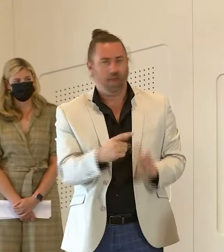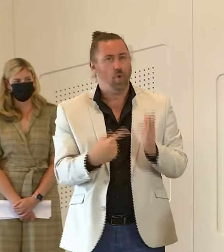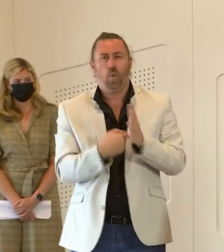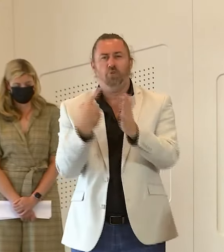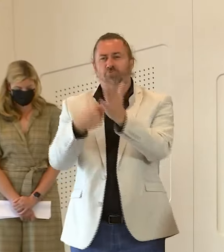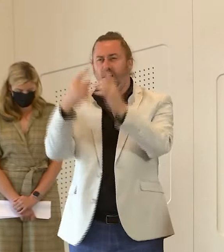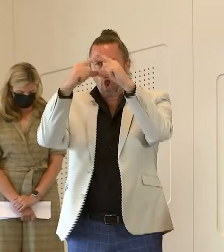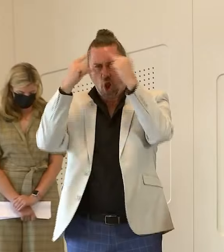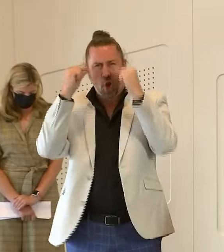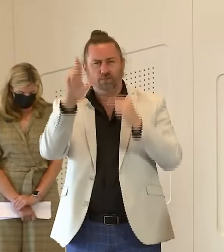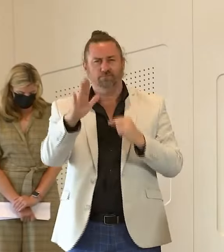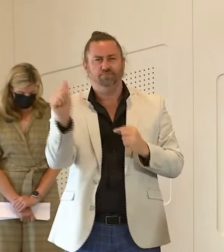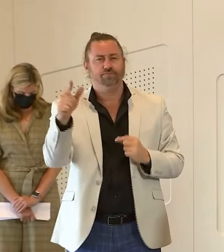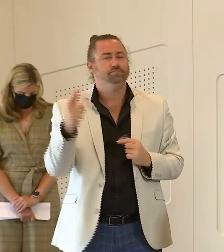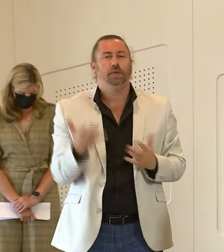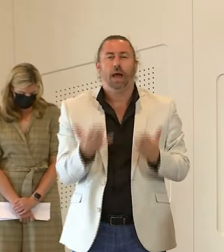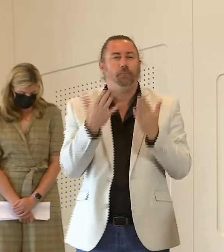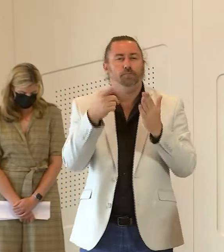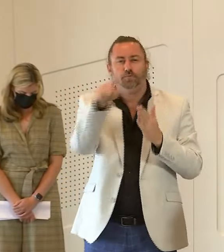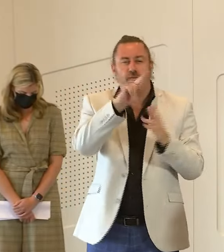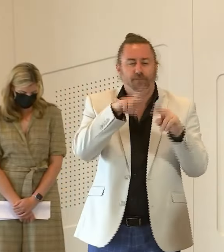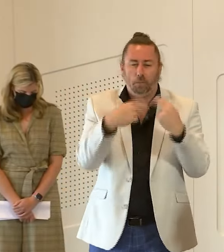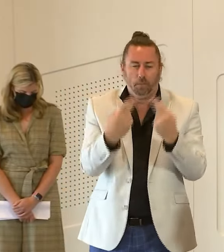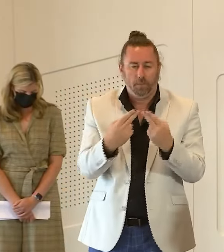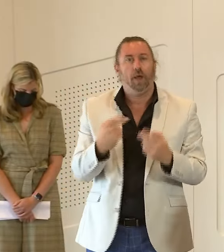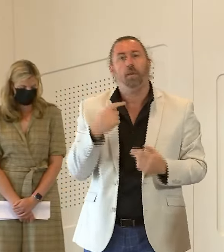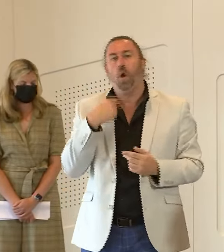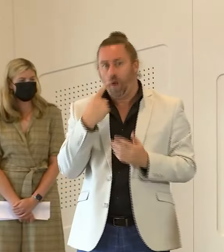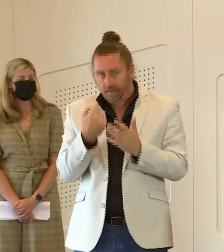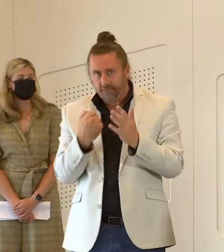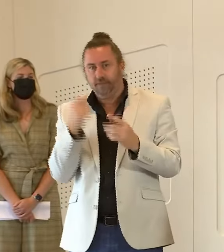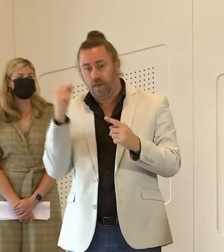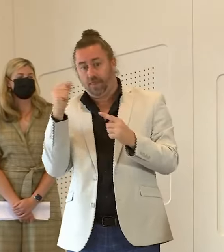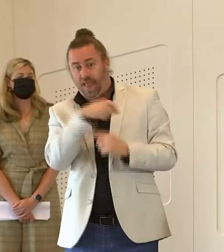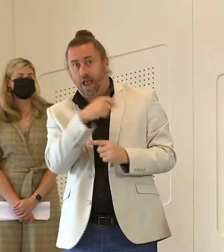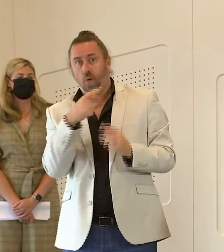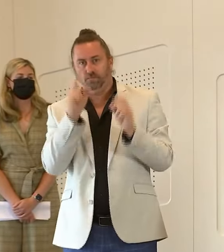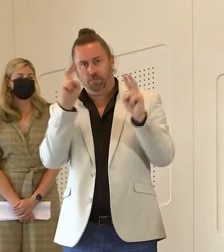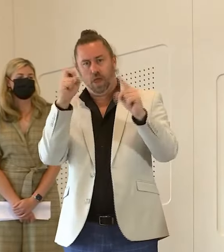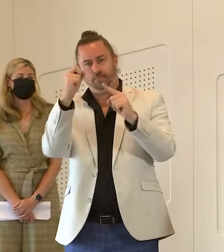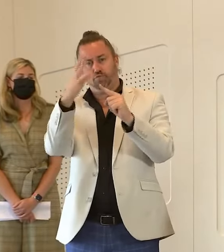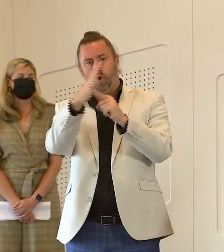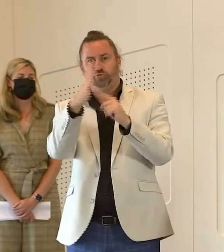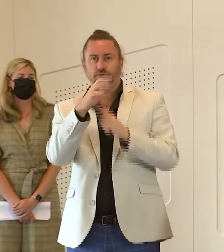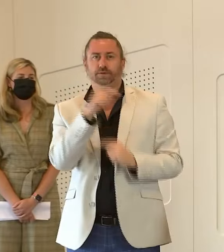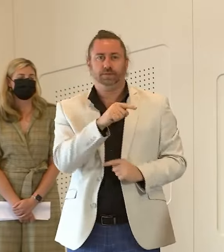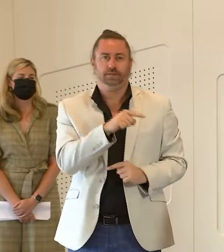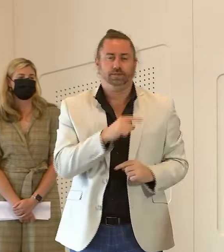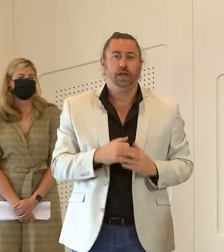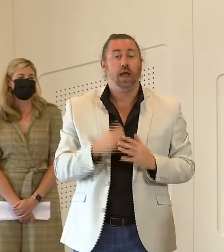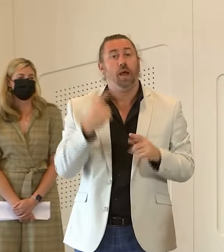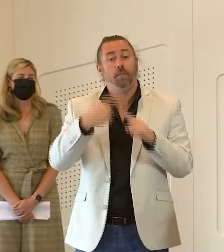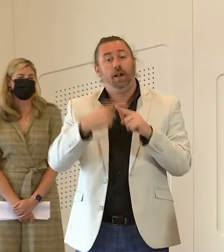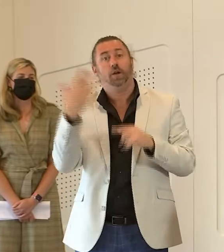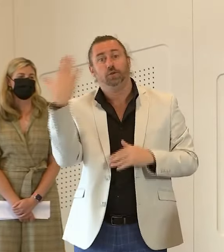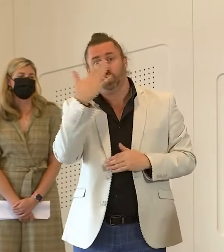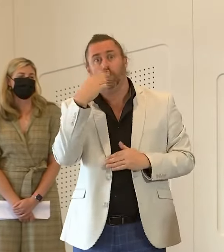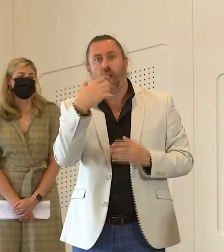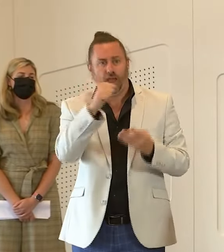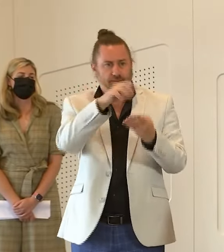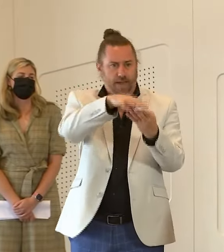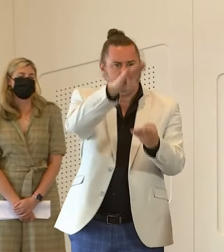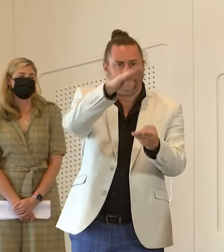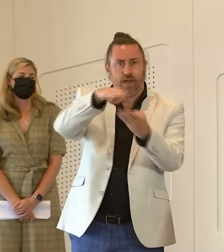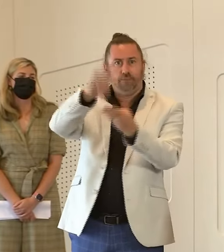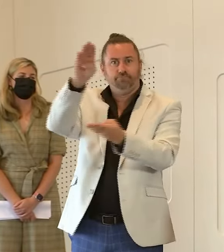they'll be able to get access to those as a priority we will also have supplies at every single school uh and um and where